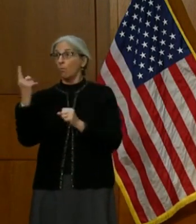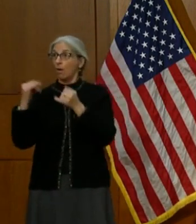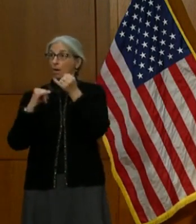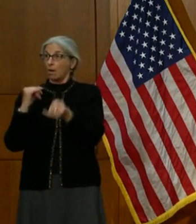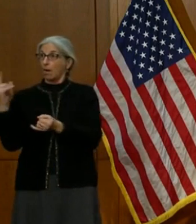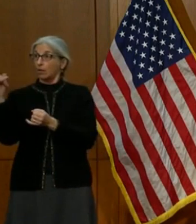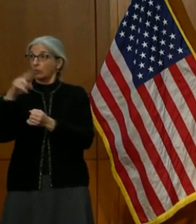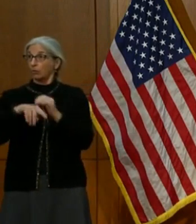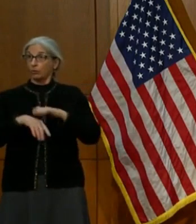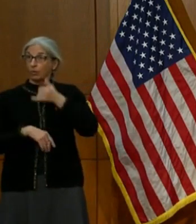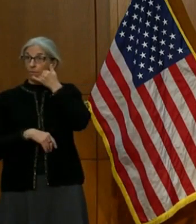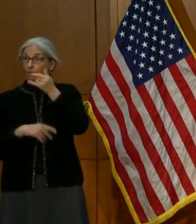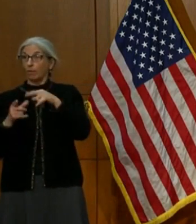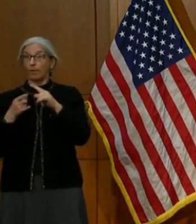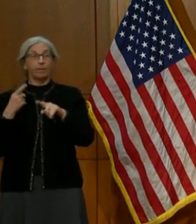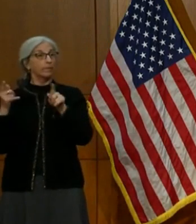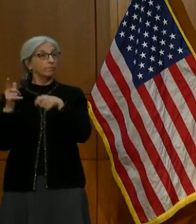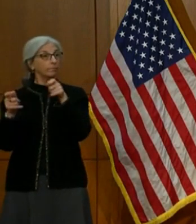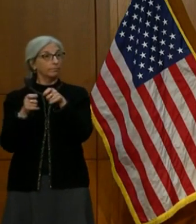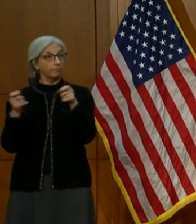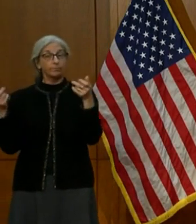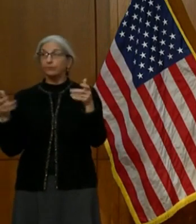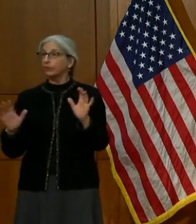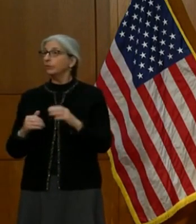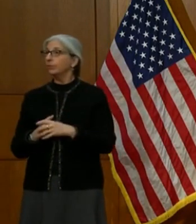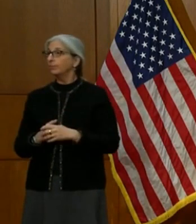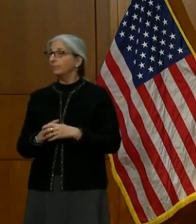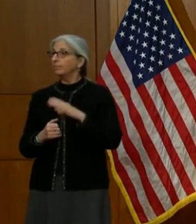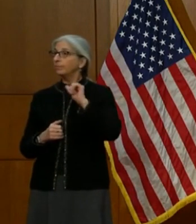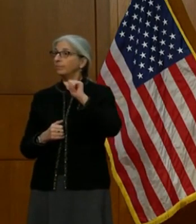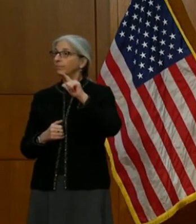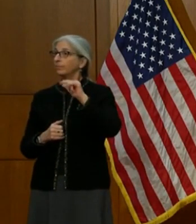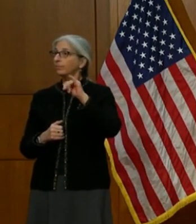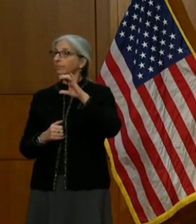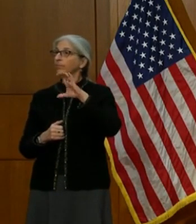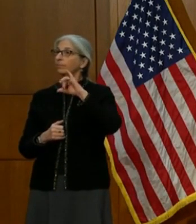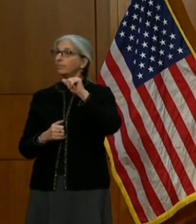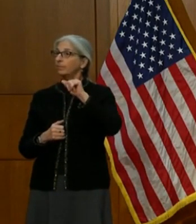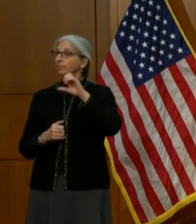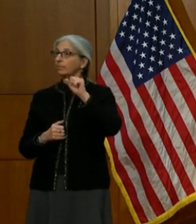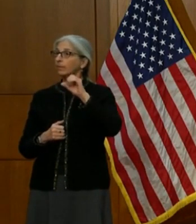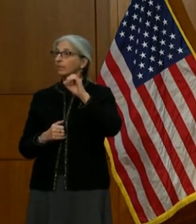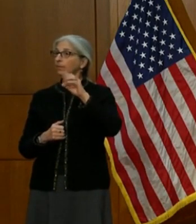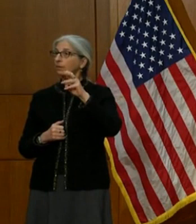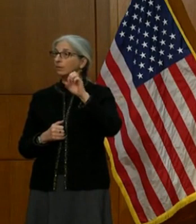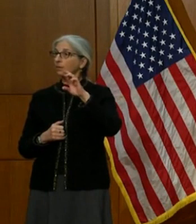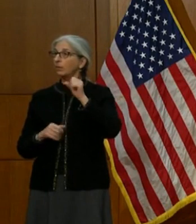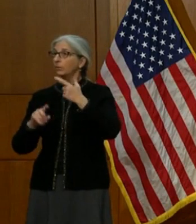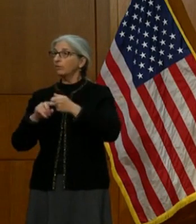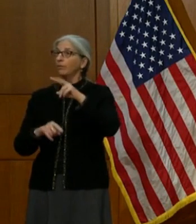telephone and then we'll wrap this up. Thank you. All right, so we'll go to Alicia Sowers now, Virginian pilot.